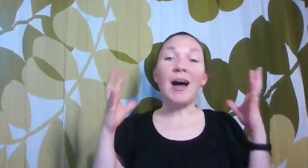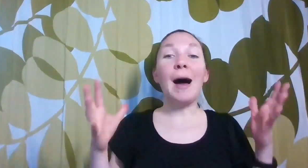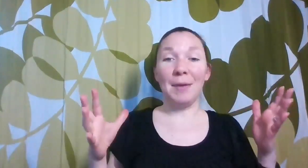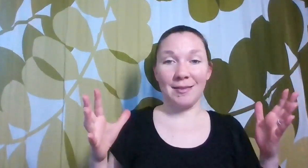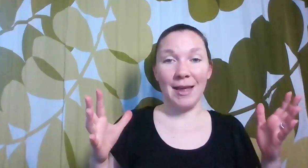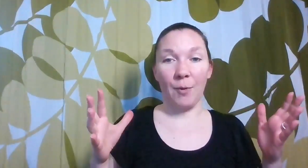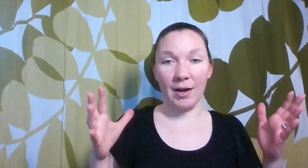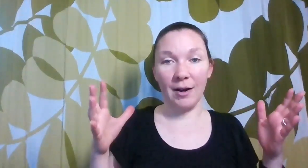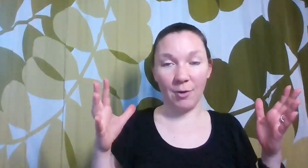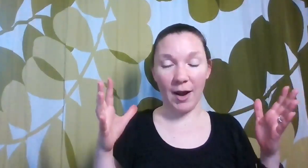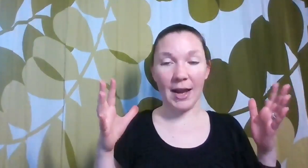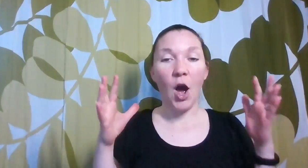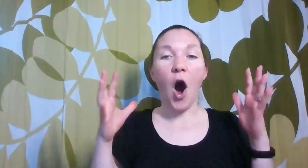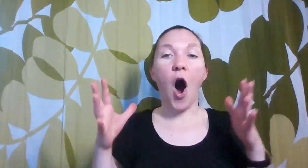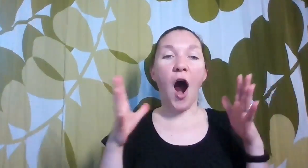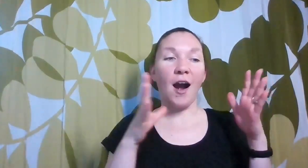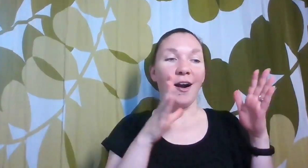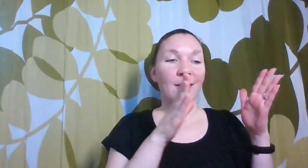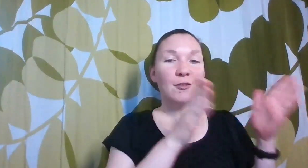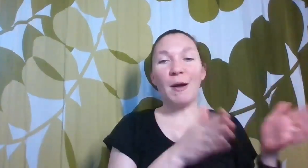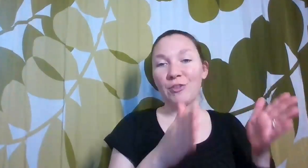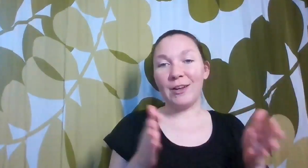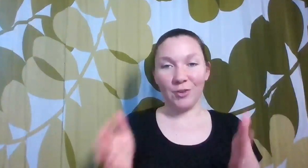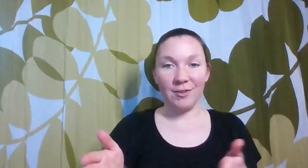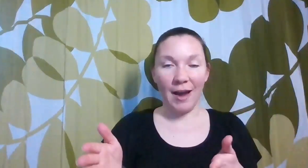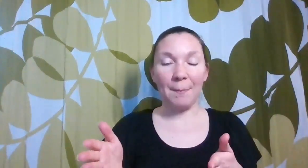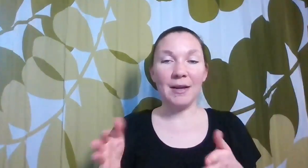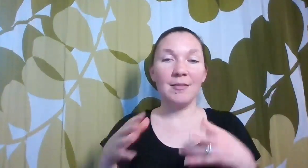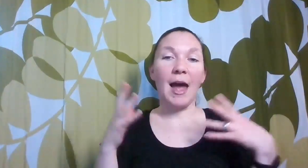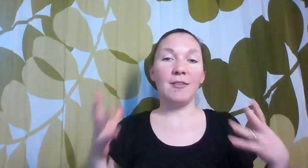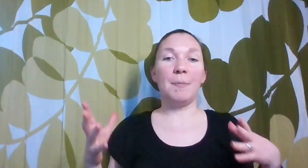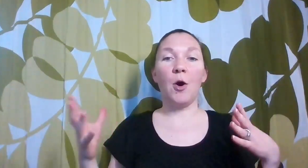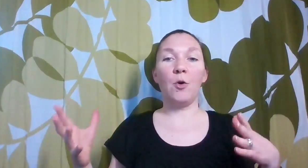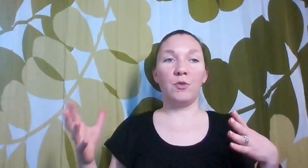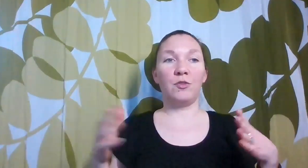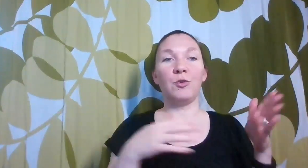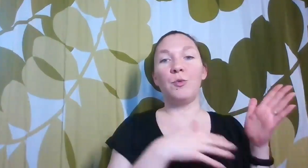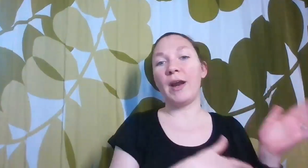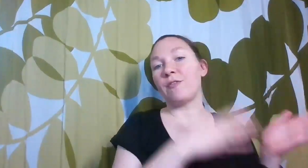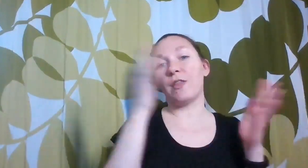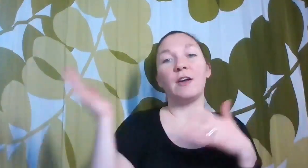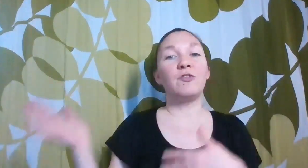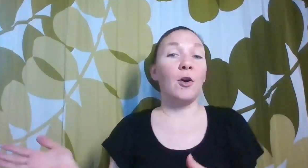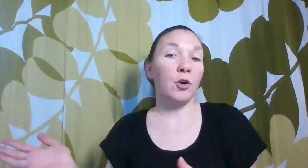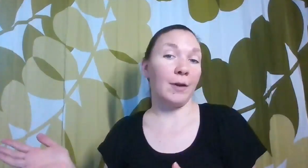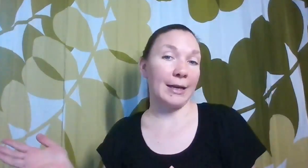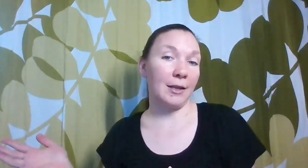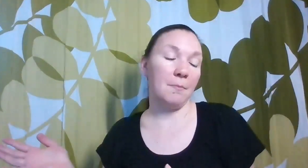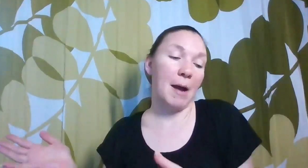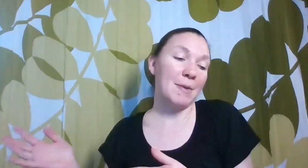topics that we're covering are special interest topics as opposed to whatever the general curriculum might